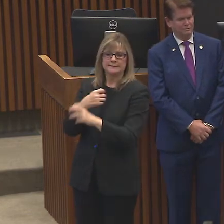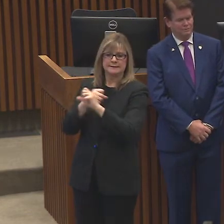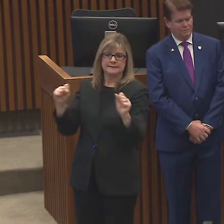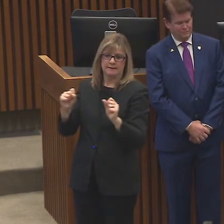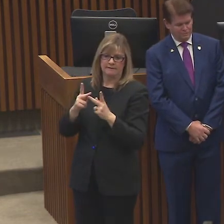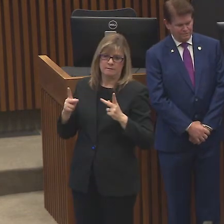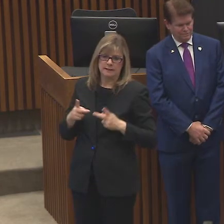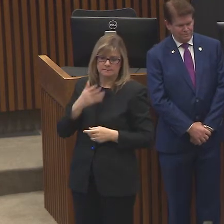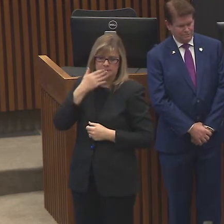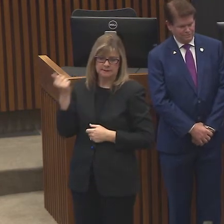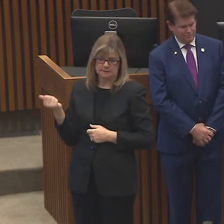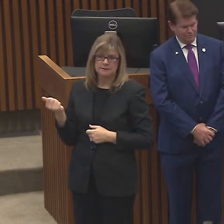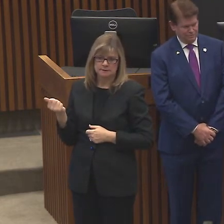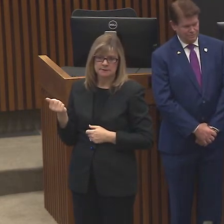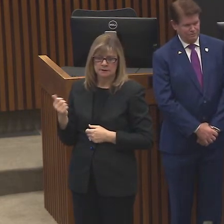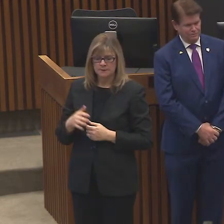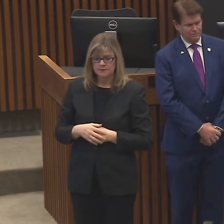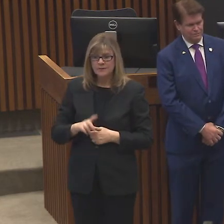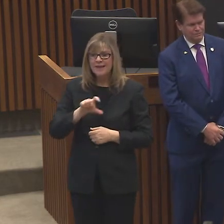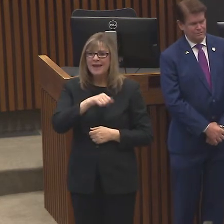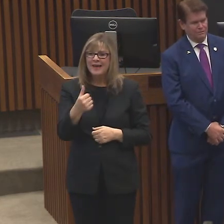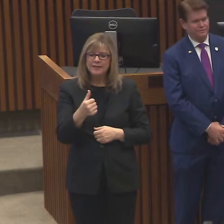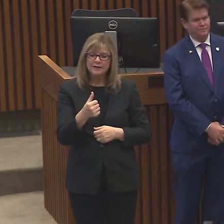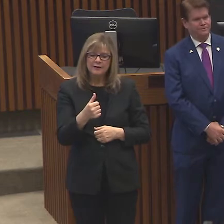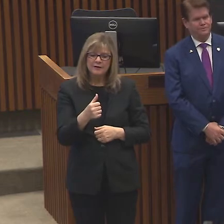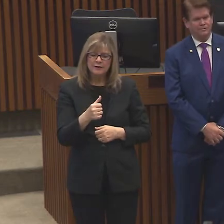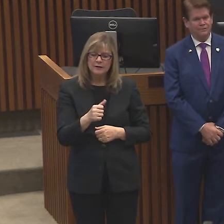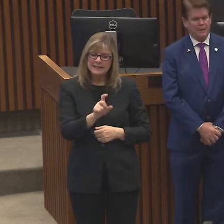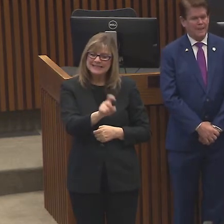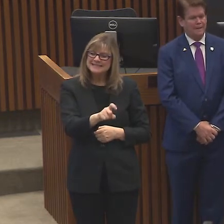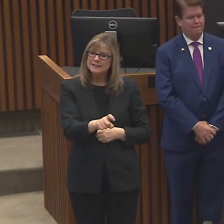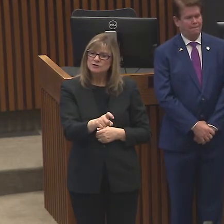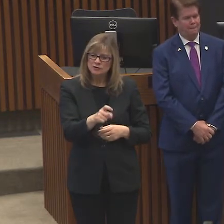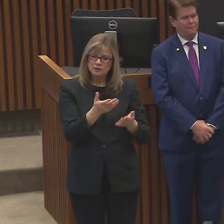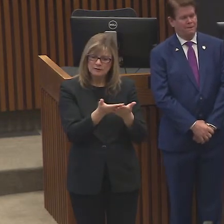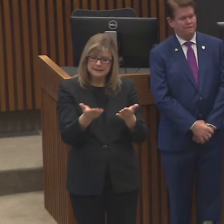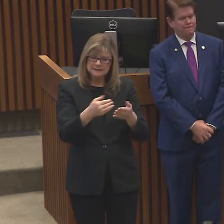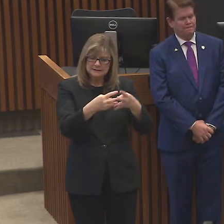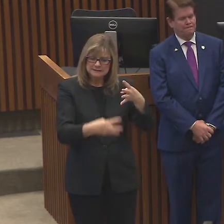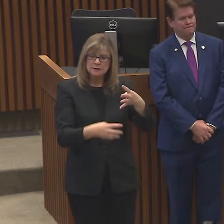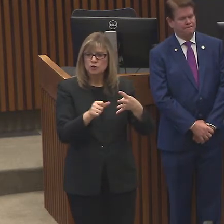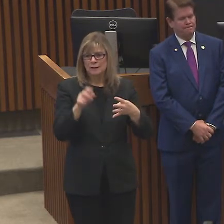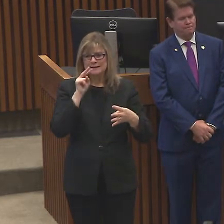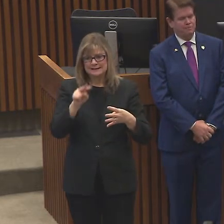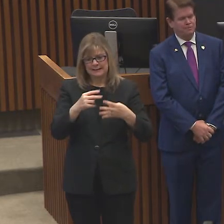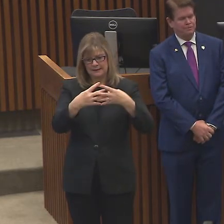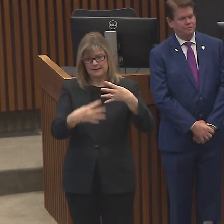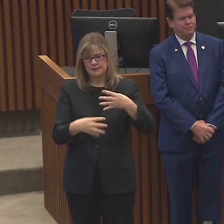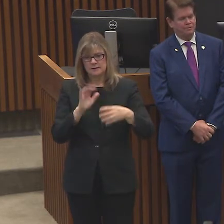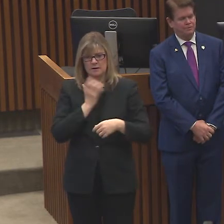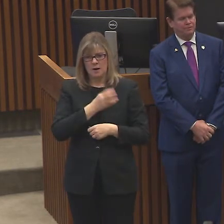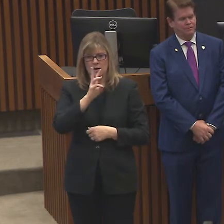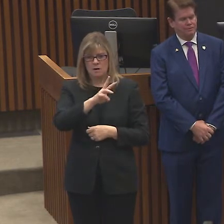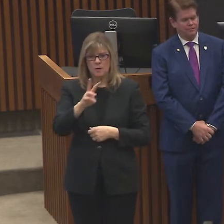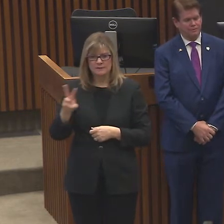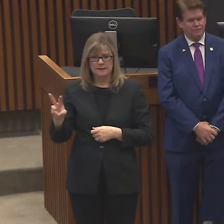services is more well defined in this and a tighter recommendation. So you can see the list on the website.